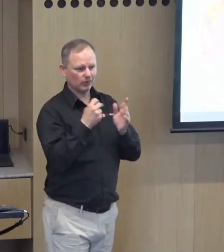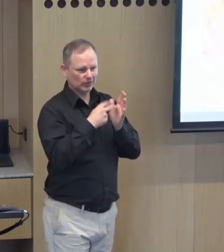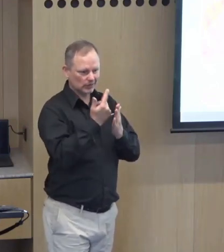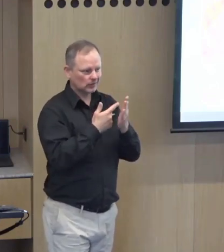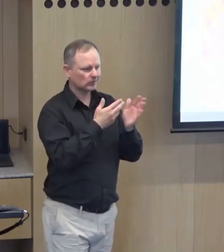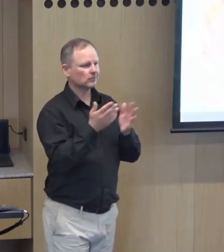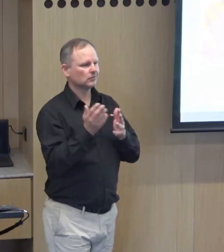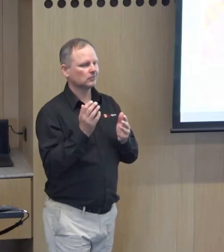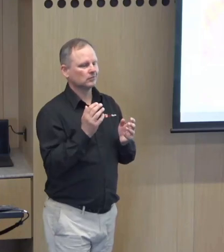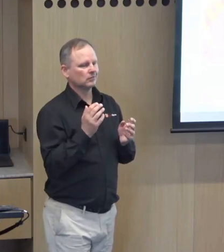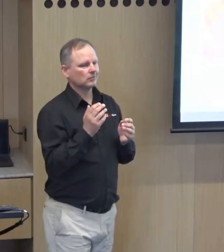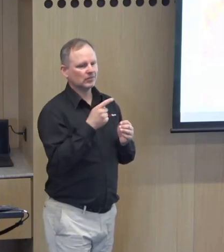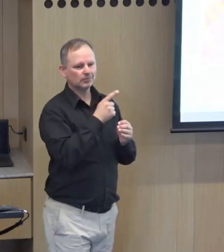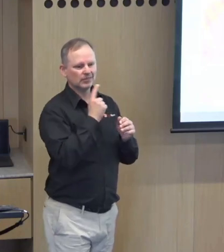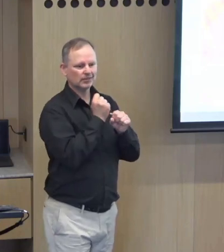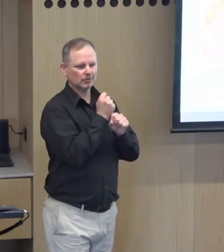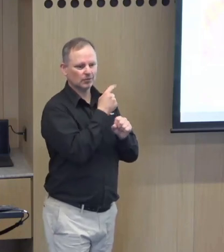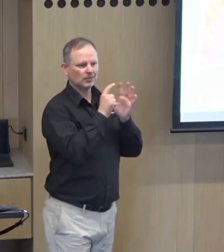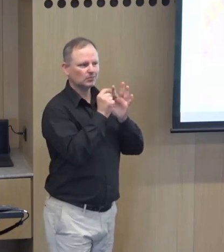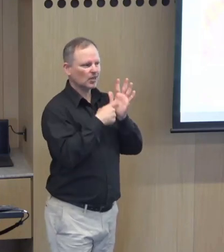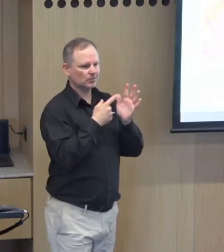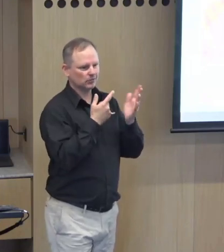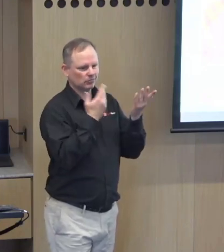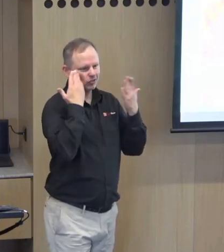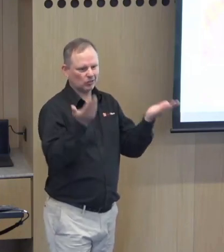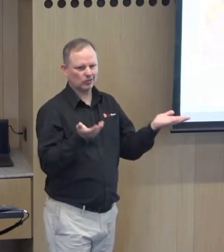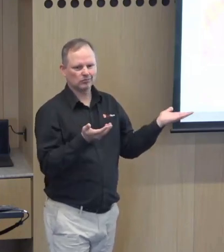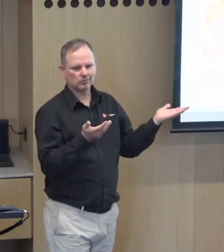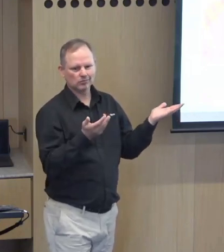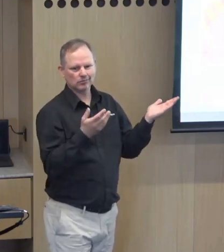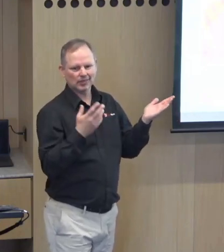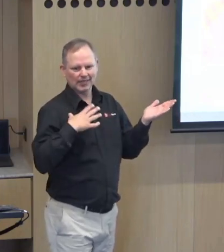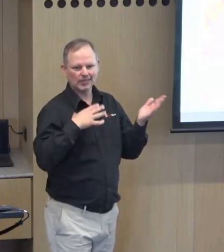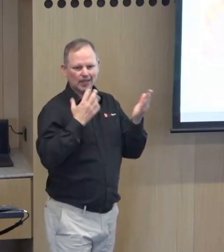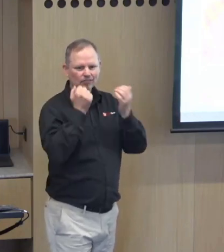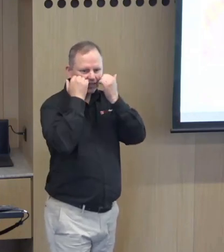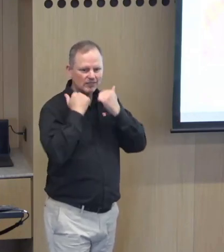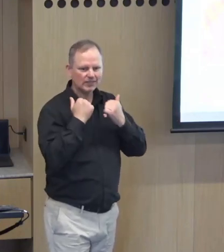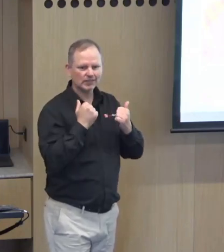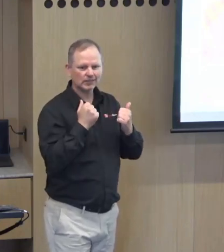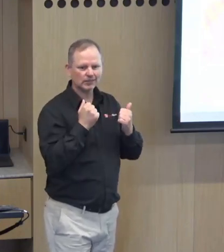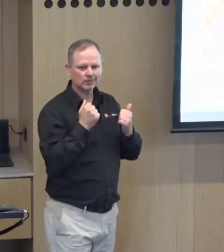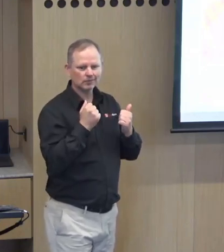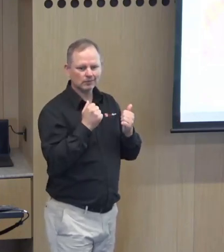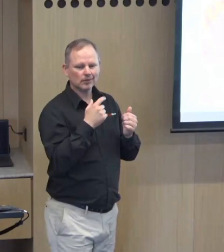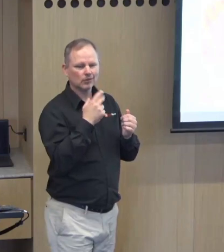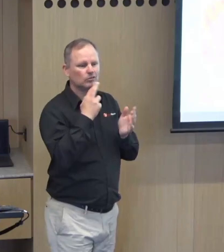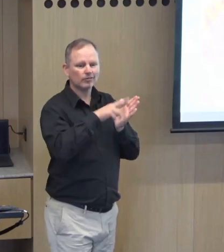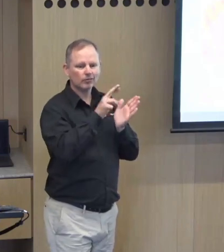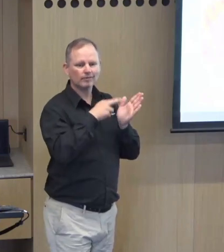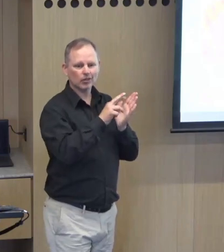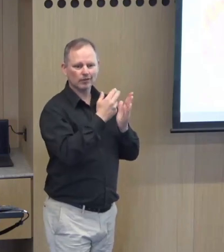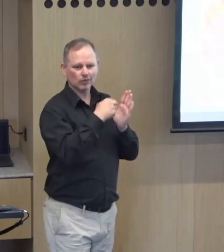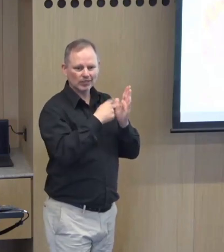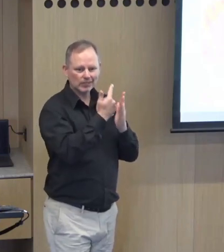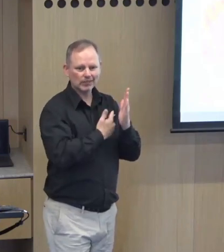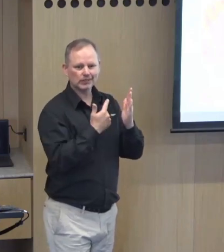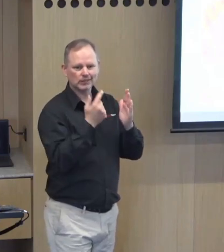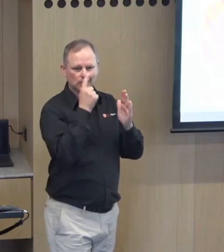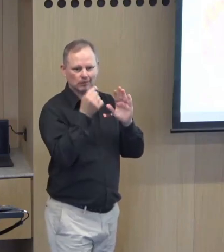i'm i'm aware of the waiting list that exists uh government departments um don't have enough evidence on that and there's a lot of referrals